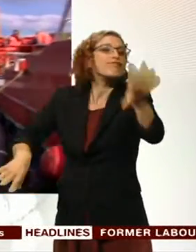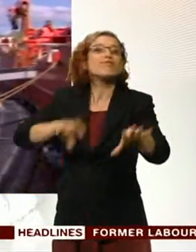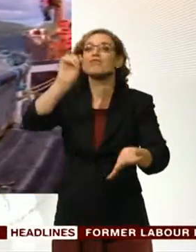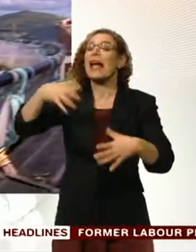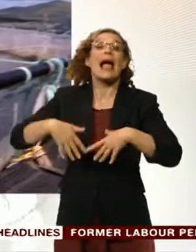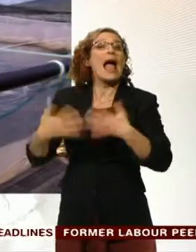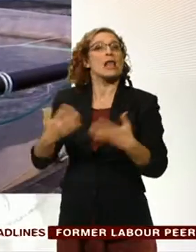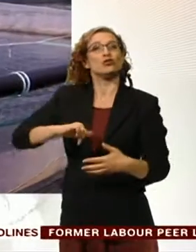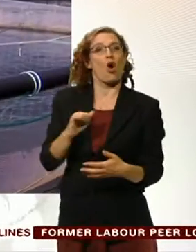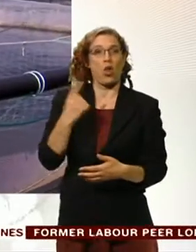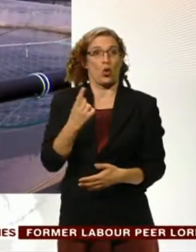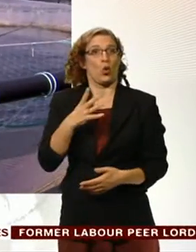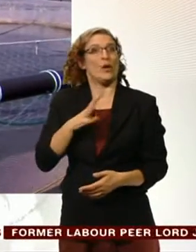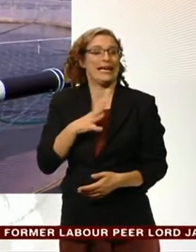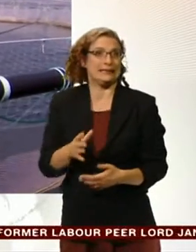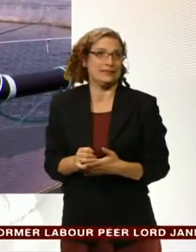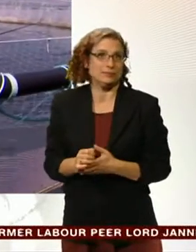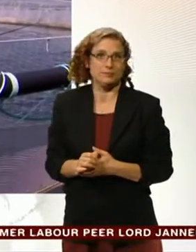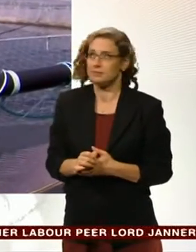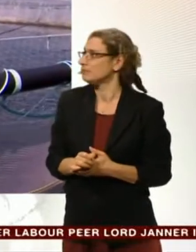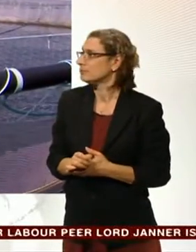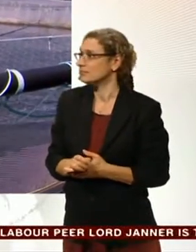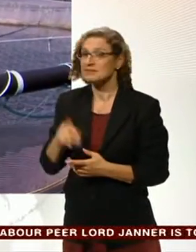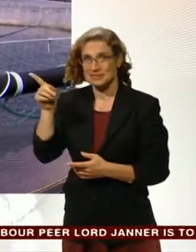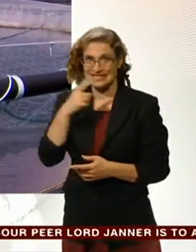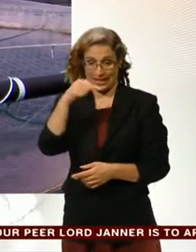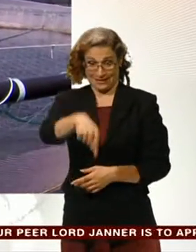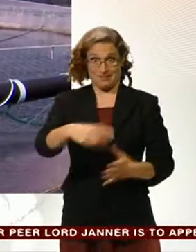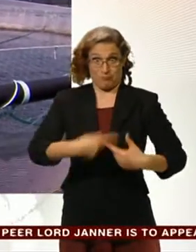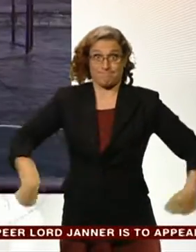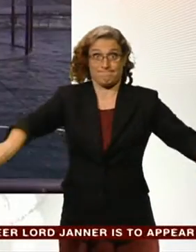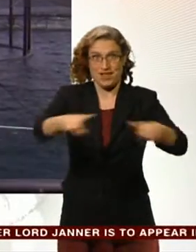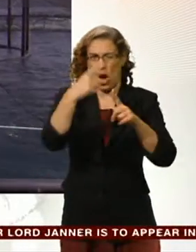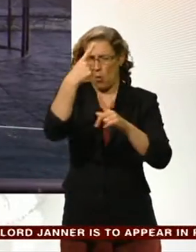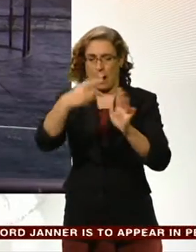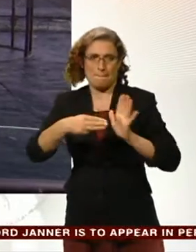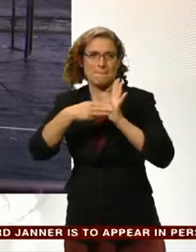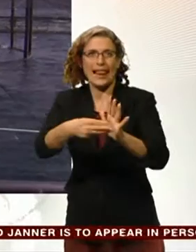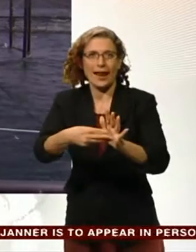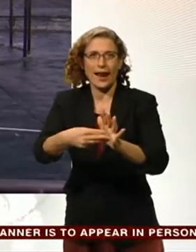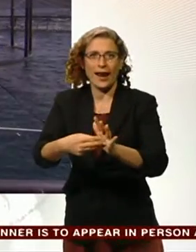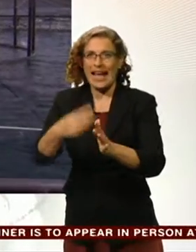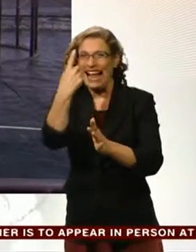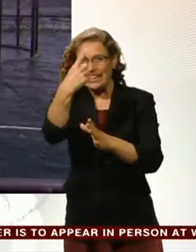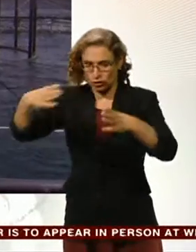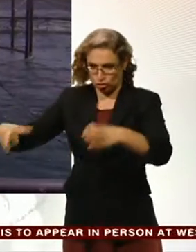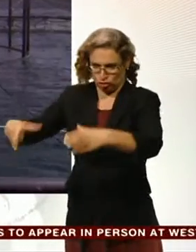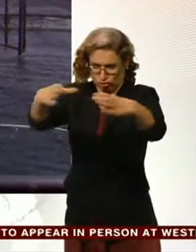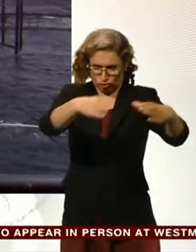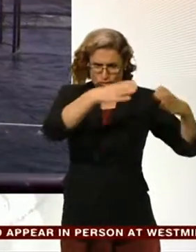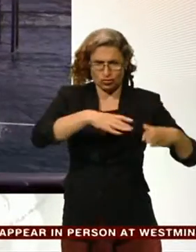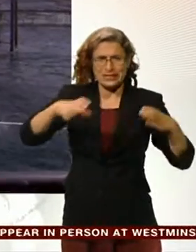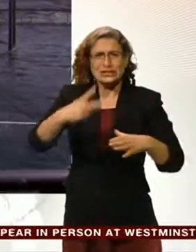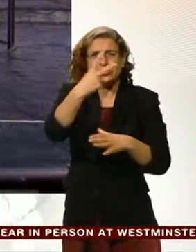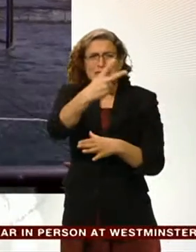in Scotland that needs them. There are about a million salmon being farmed at this site. Each one of these pens is 22 metres